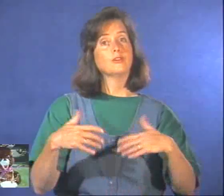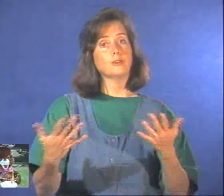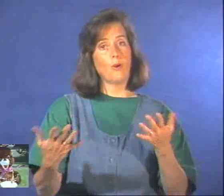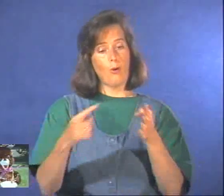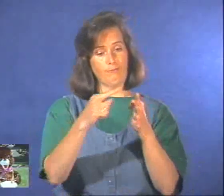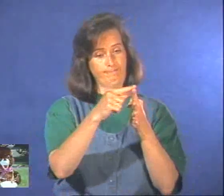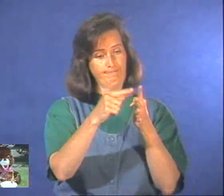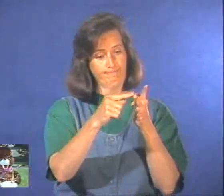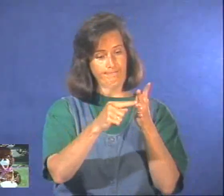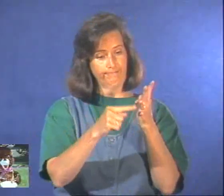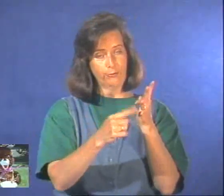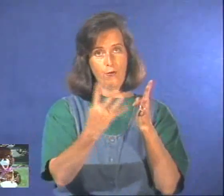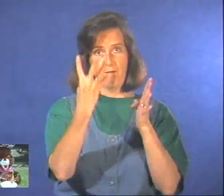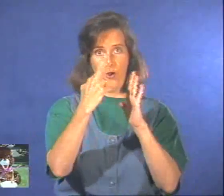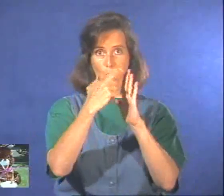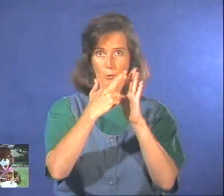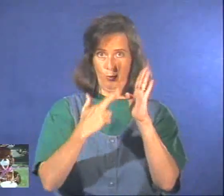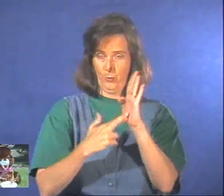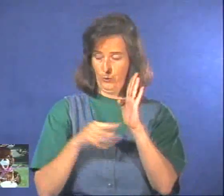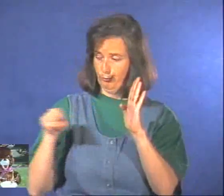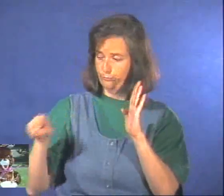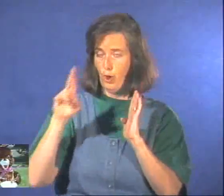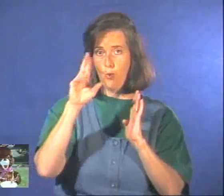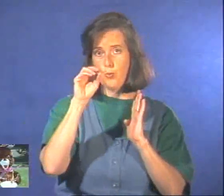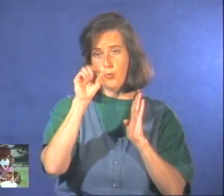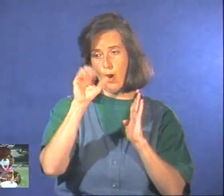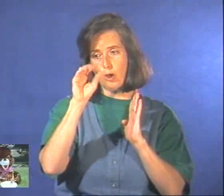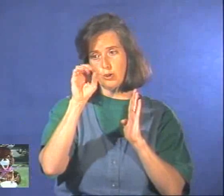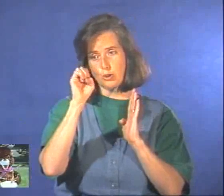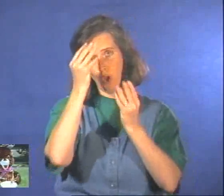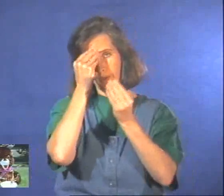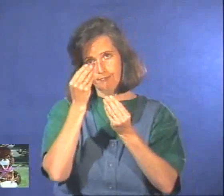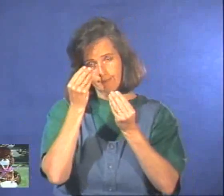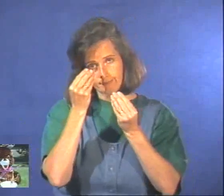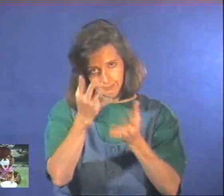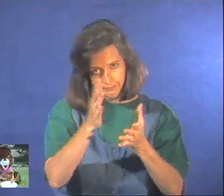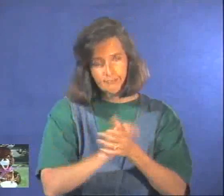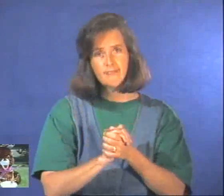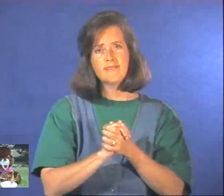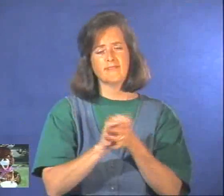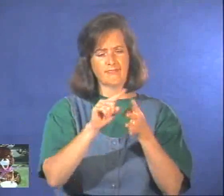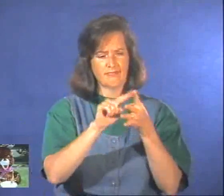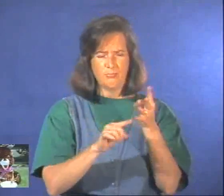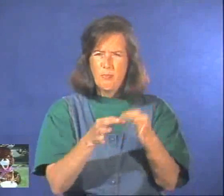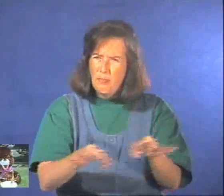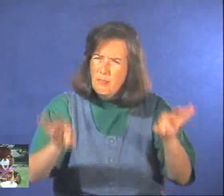We are are Roscoe's 4 special rules. Remember these rules, and you will be safe.